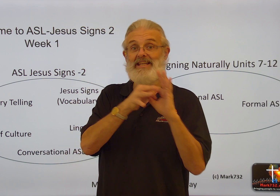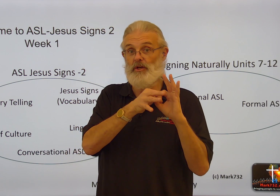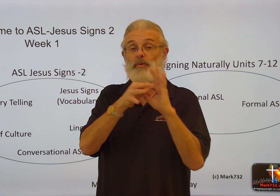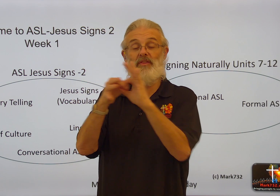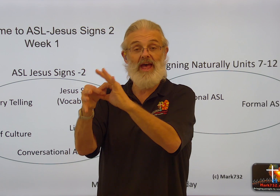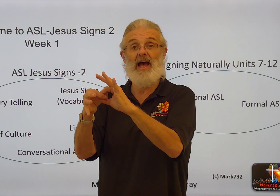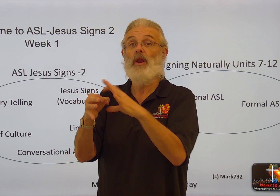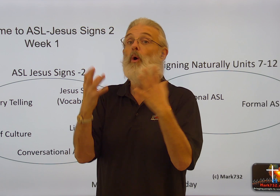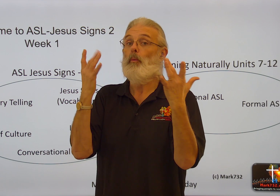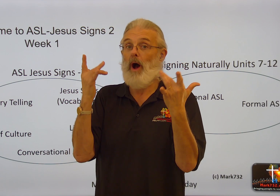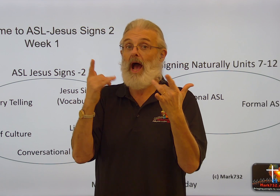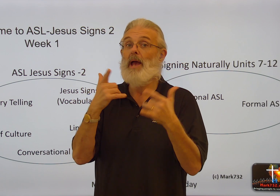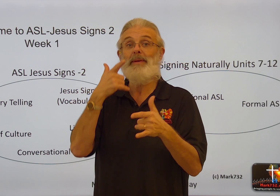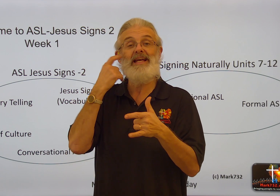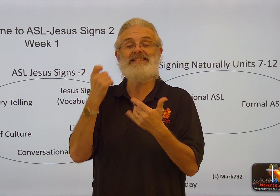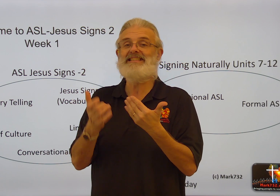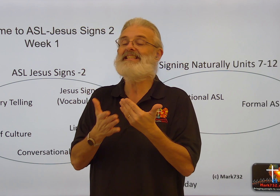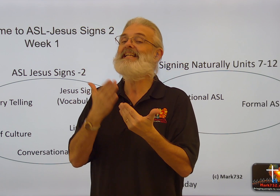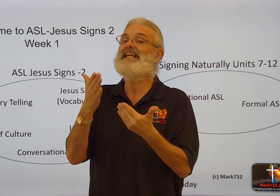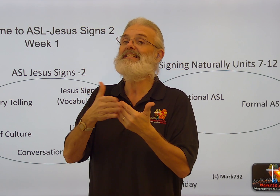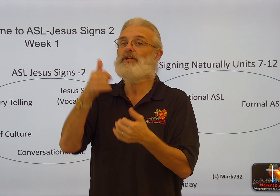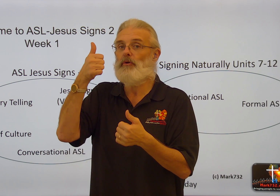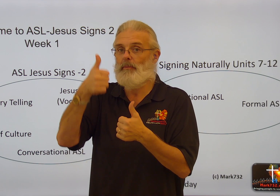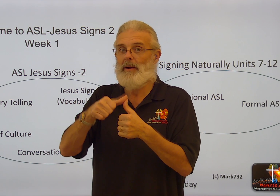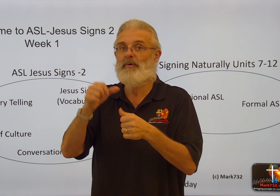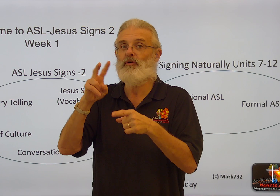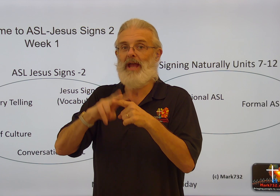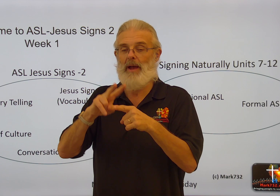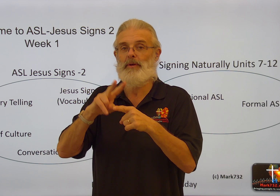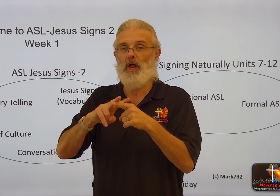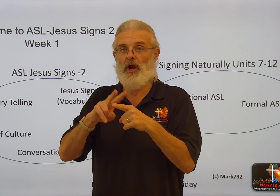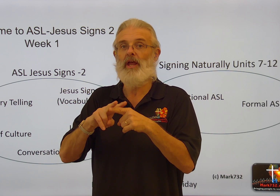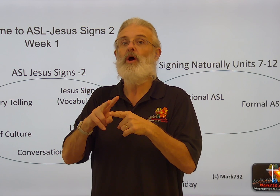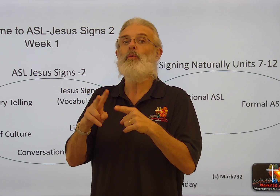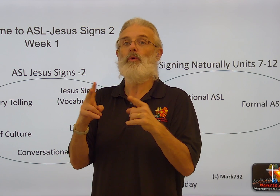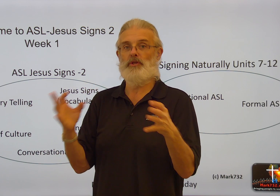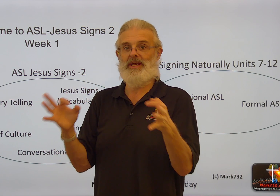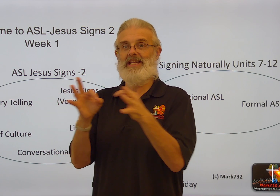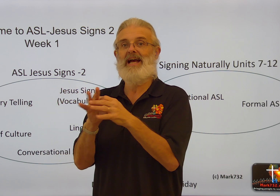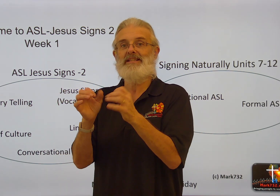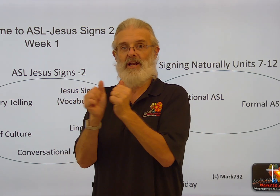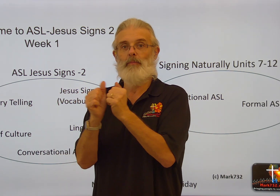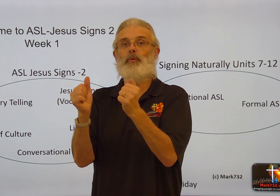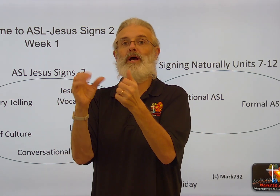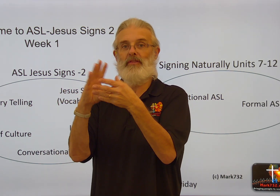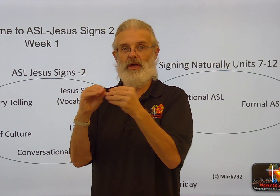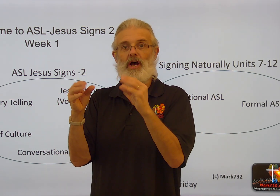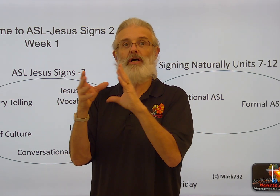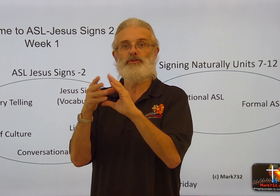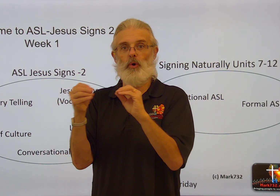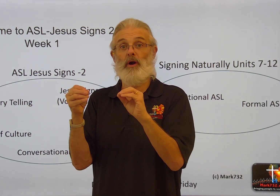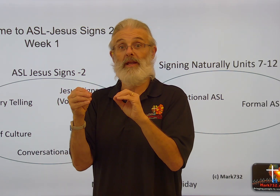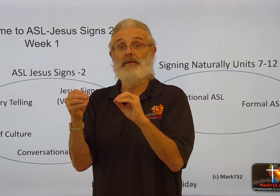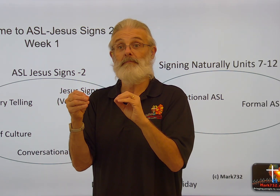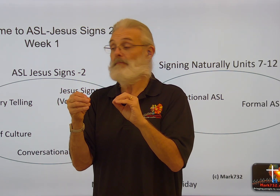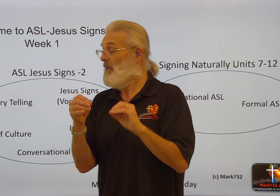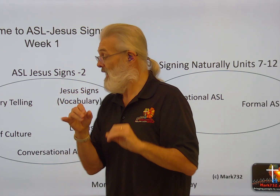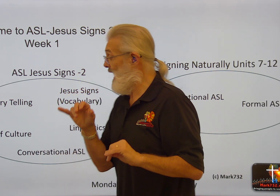with that. Why? Because it's easy to remember vocabulary when you connect it up with a story. And